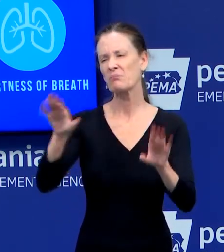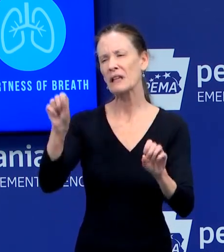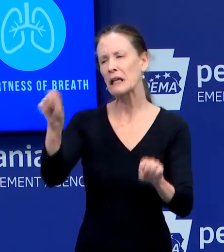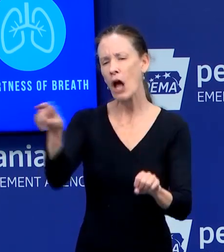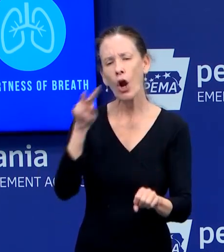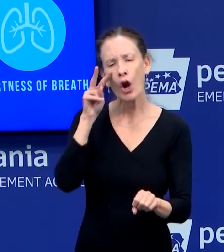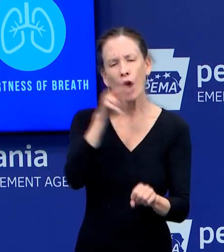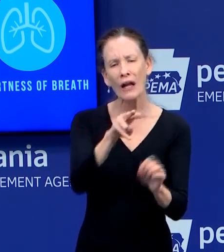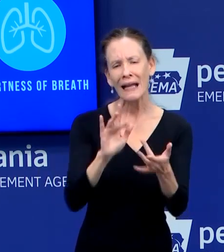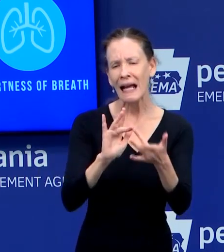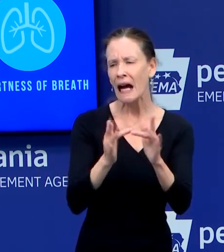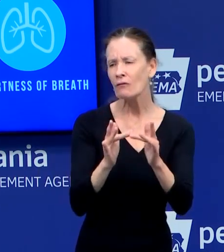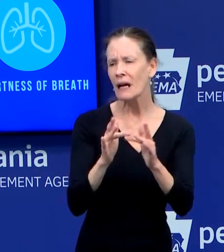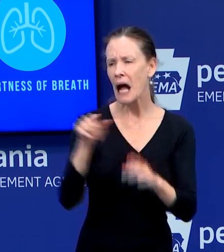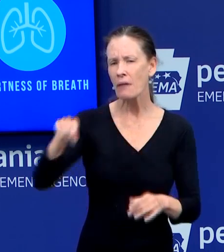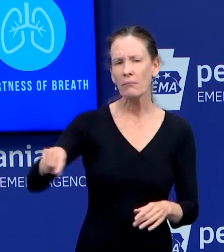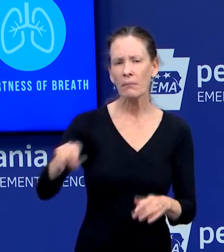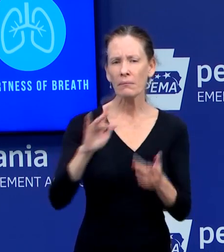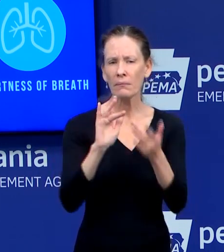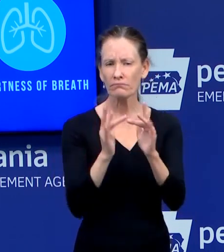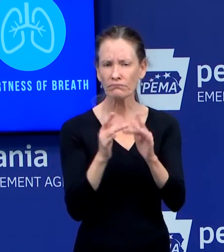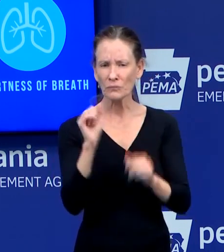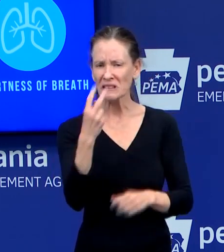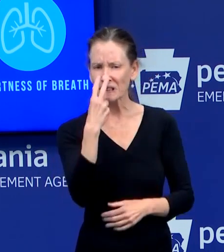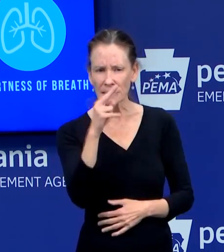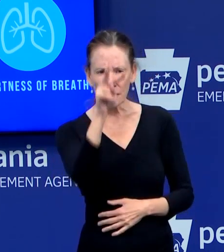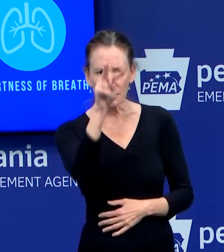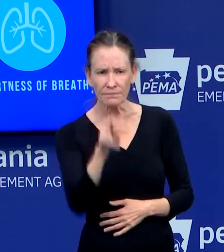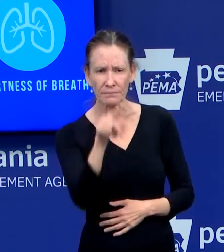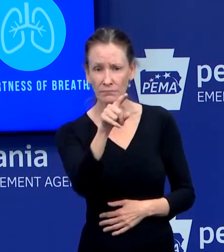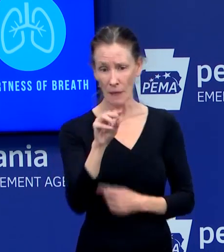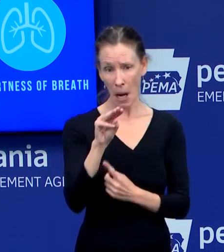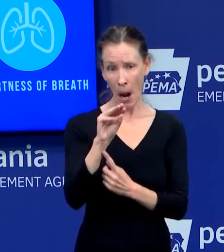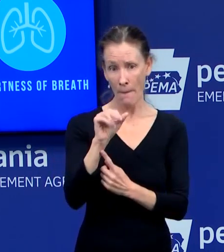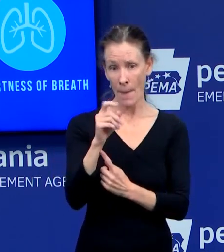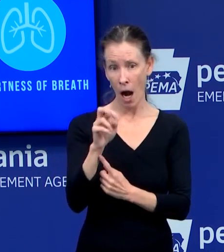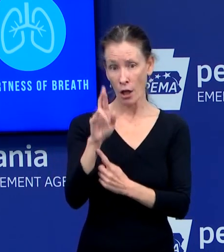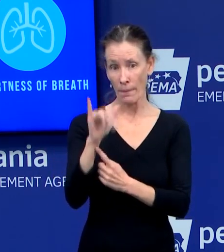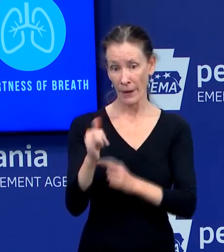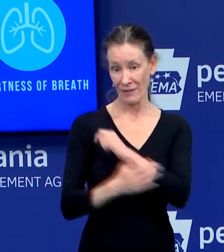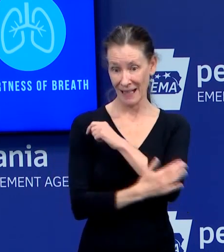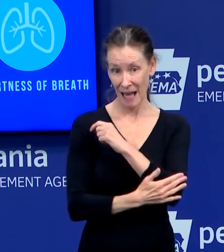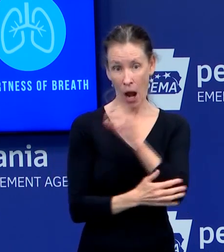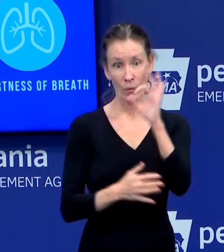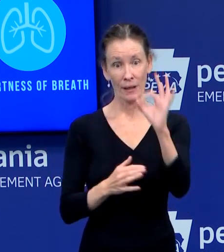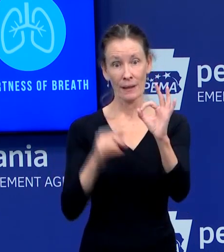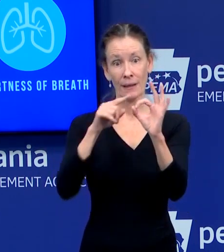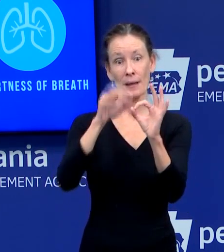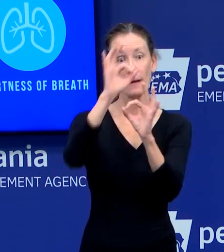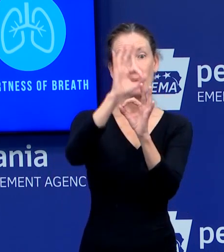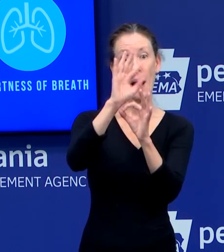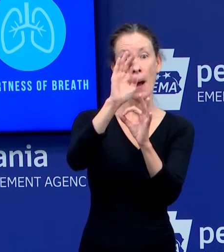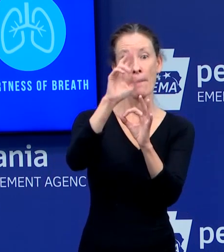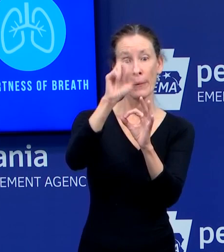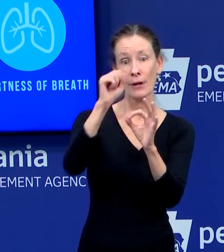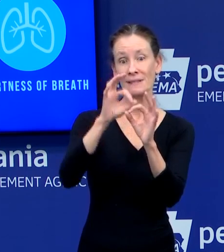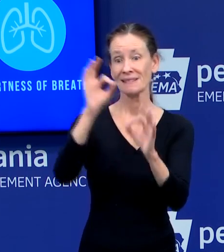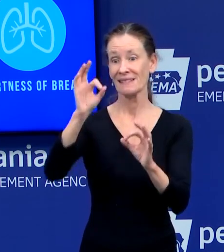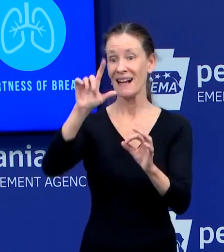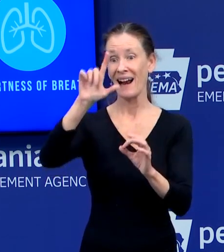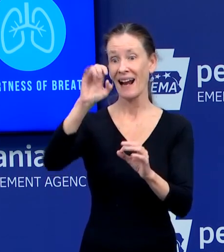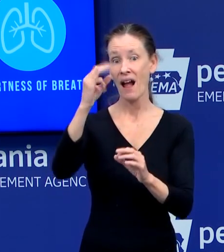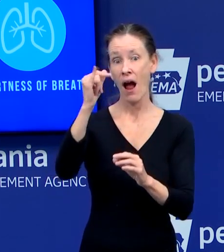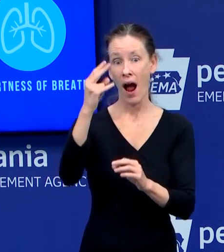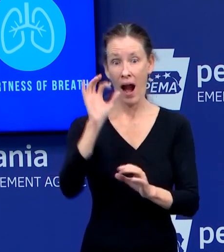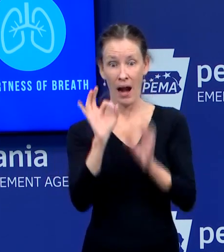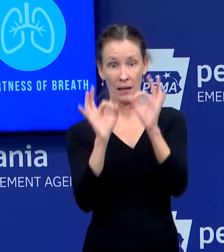that are adjacent to Montgomery, which means Berks, Bucks, Chester, Lehigh, et cetera, is there a greater concern for those counties